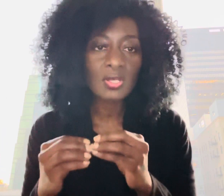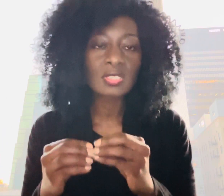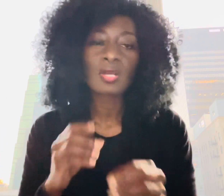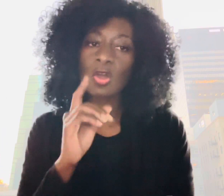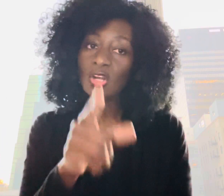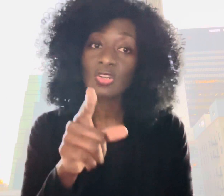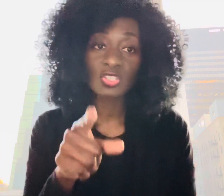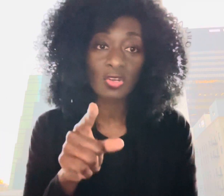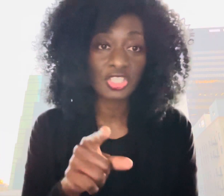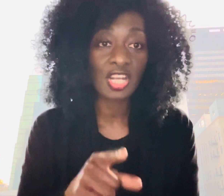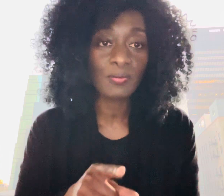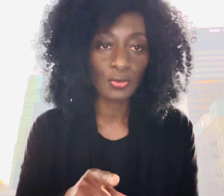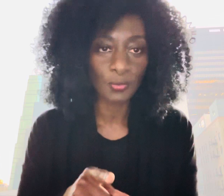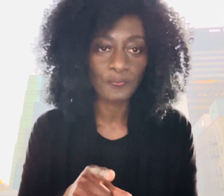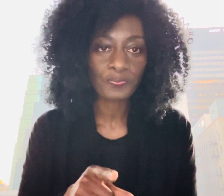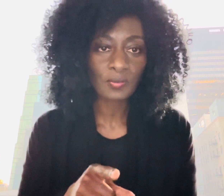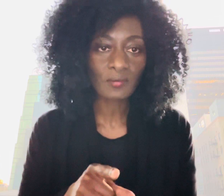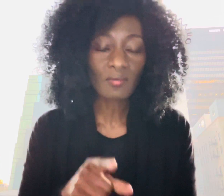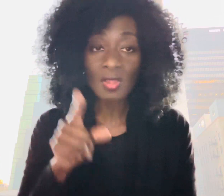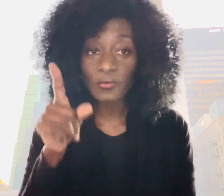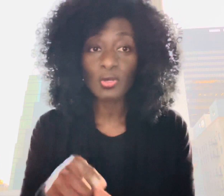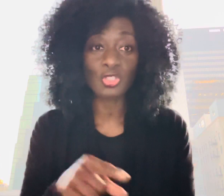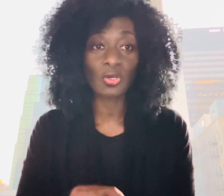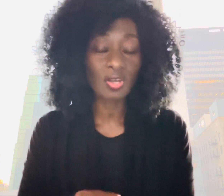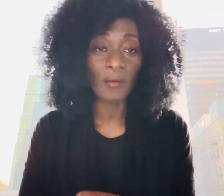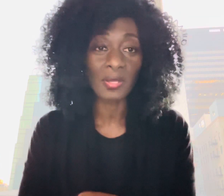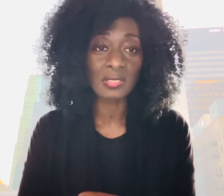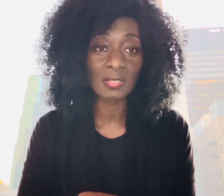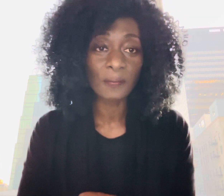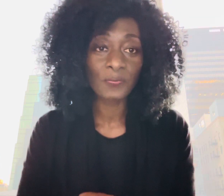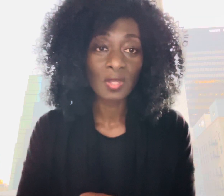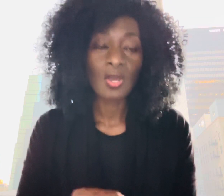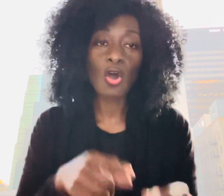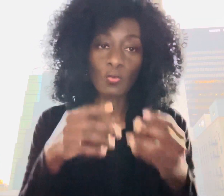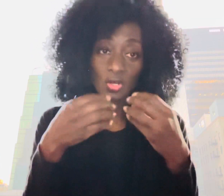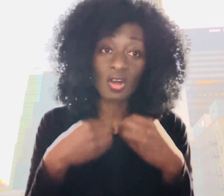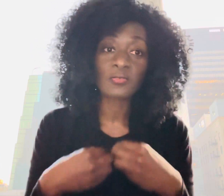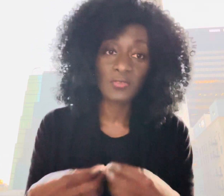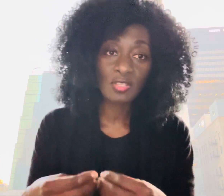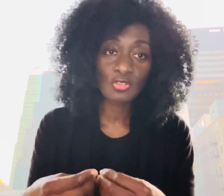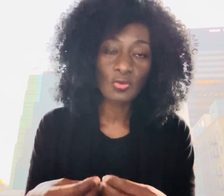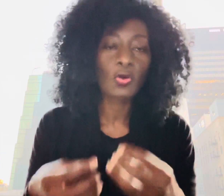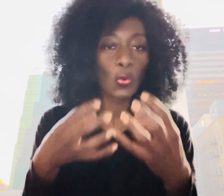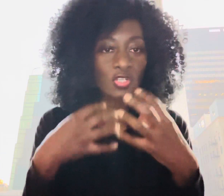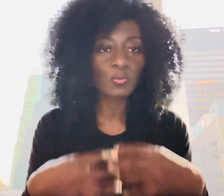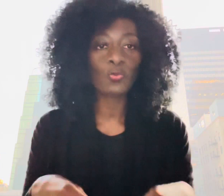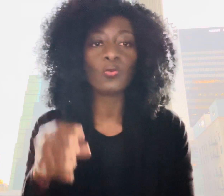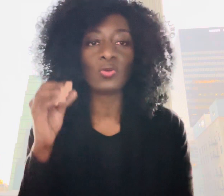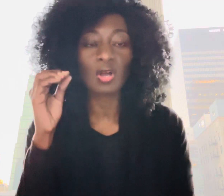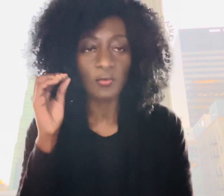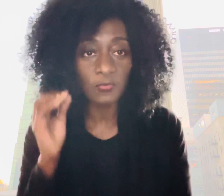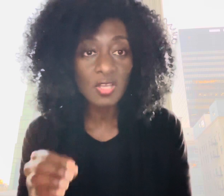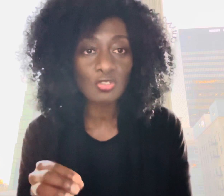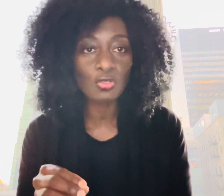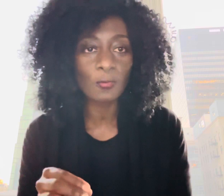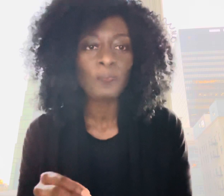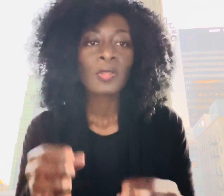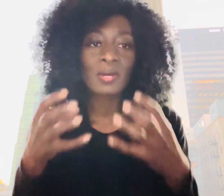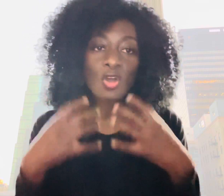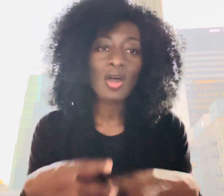God does not shame you for your shortcomings God will convict you the Holy Spirit would convict you but God